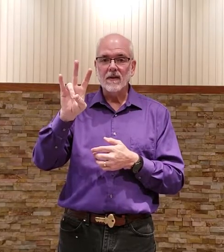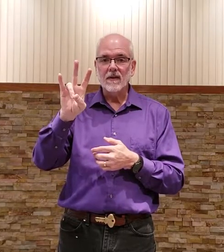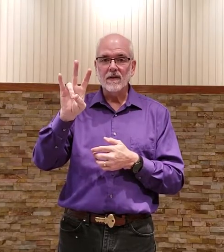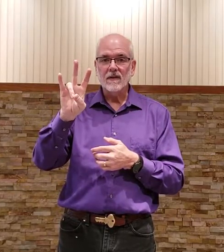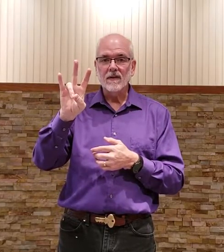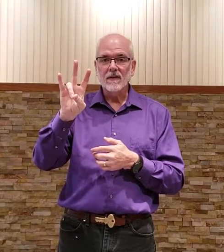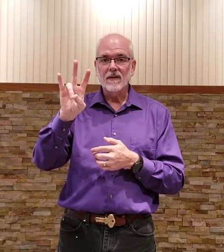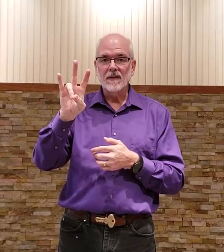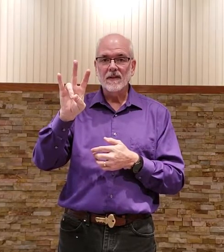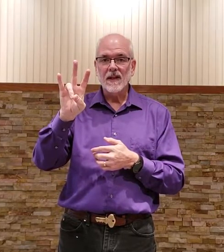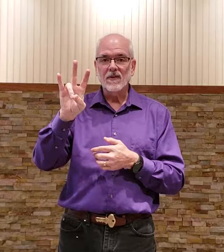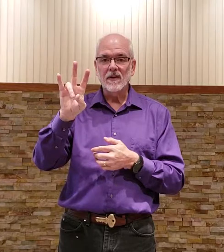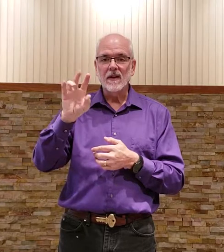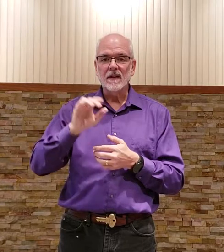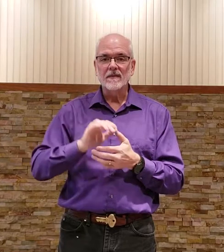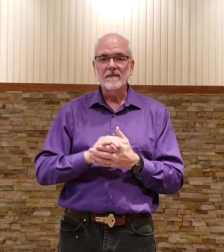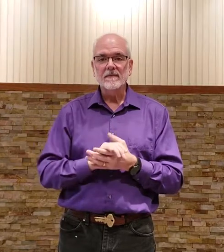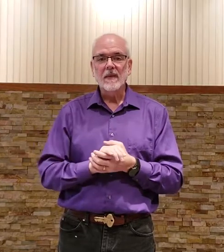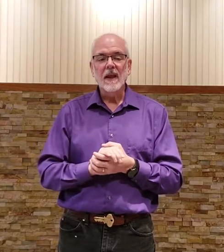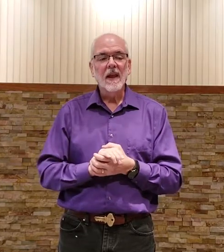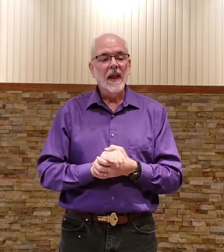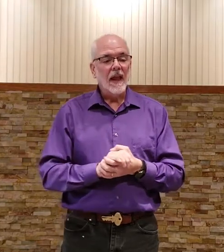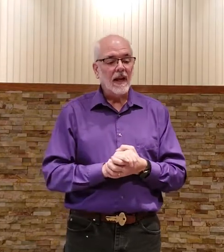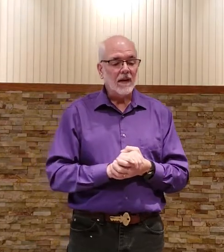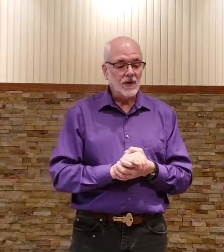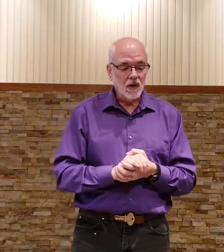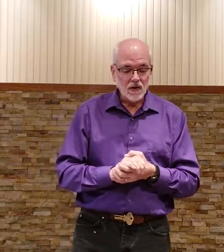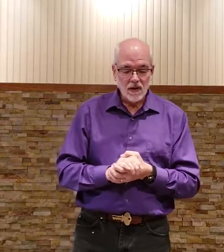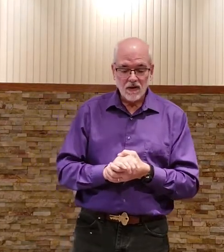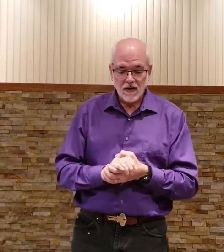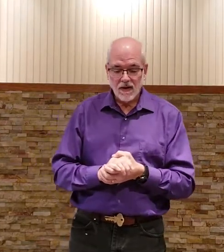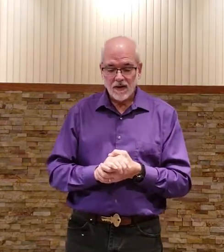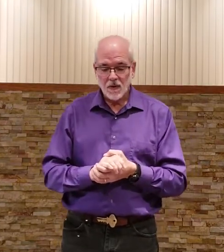17 and i've chosen to